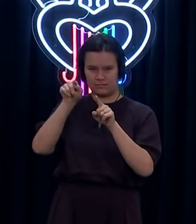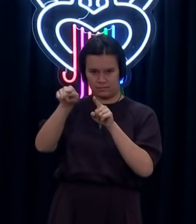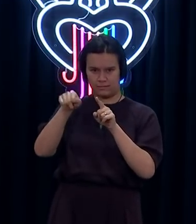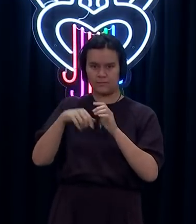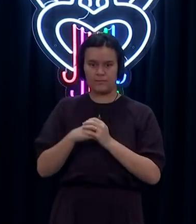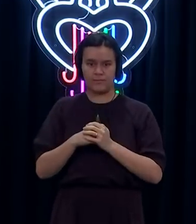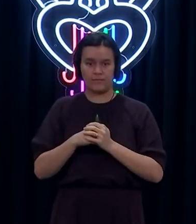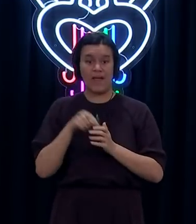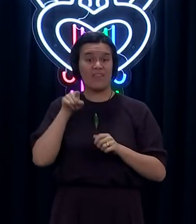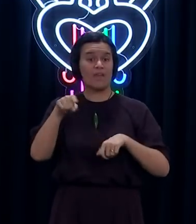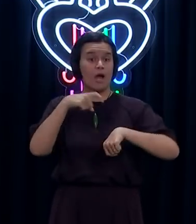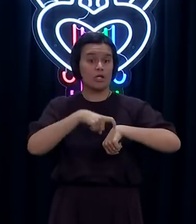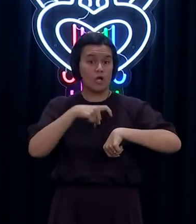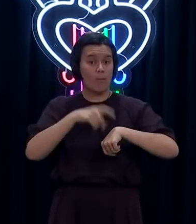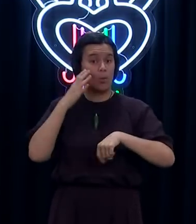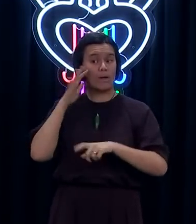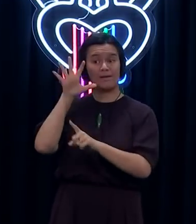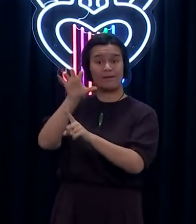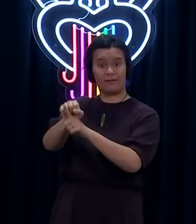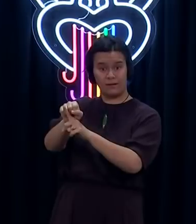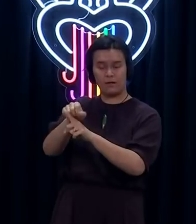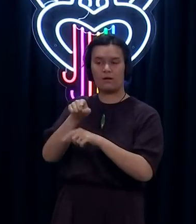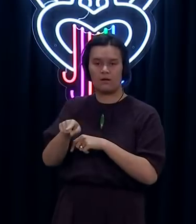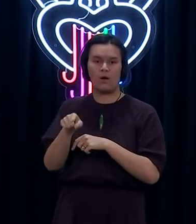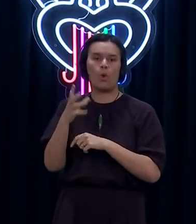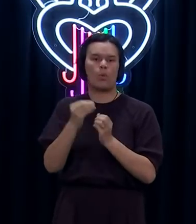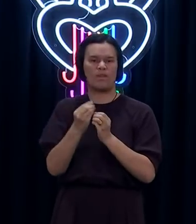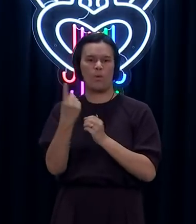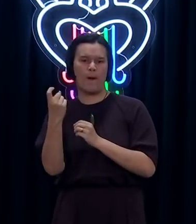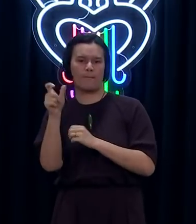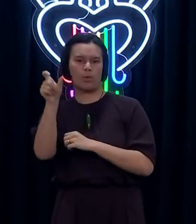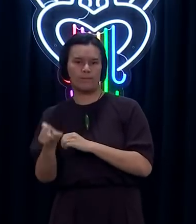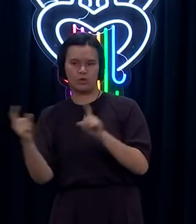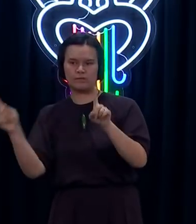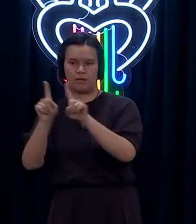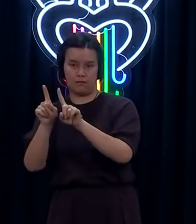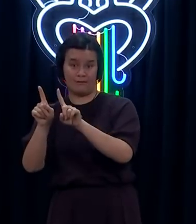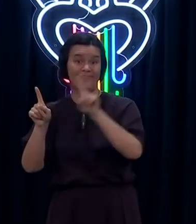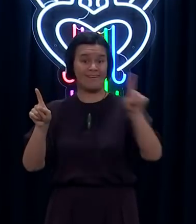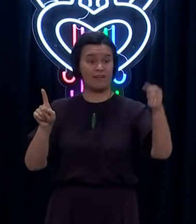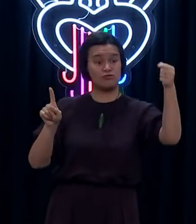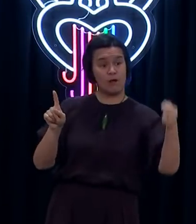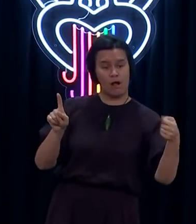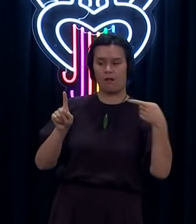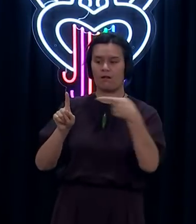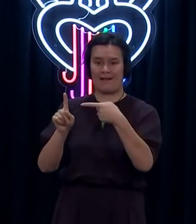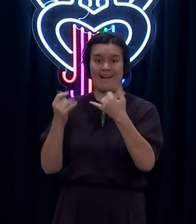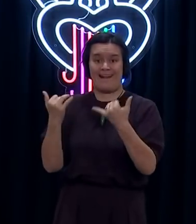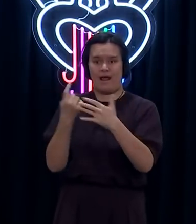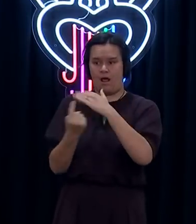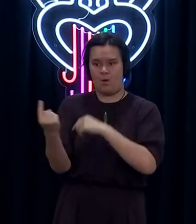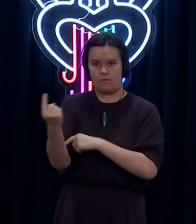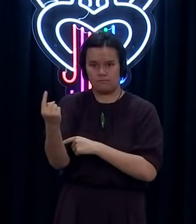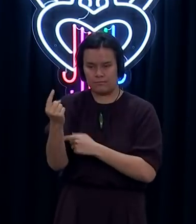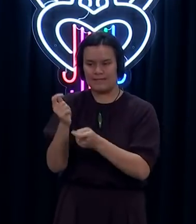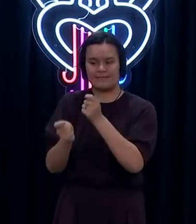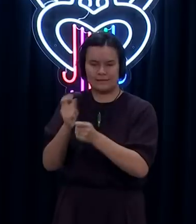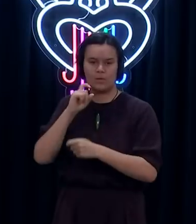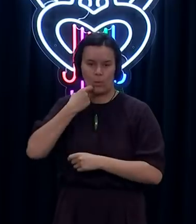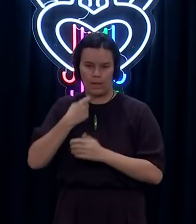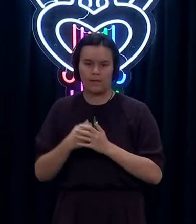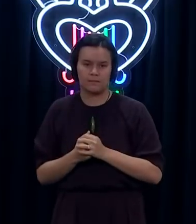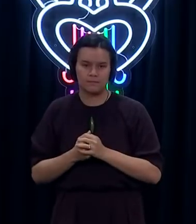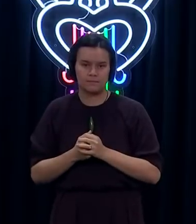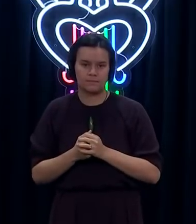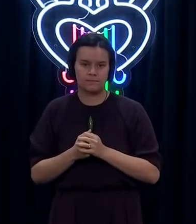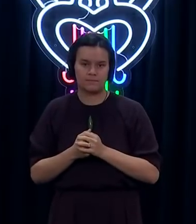other person who is now in isolation and is being tested today. Two locations of interest at Mount Albert and Mangury have